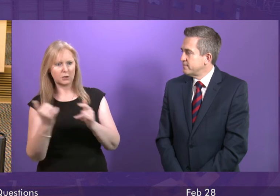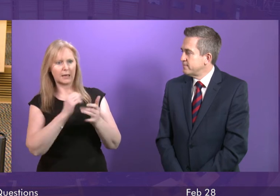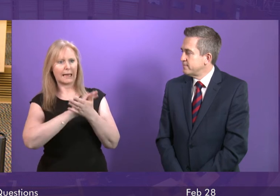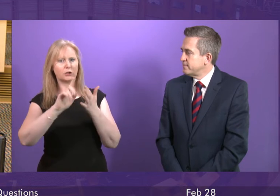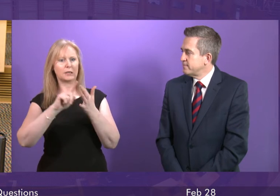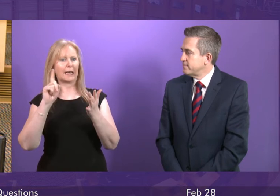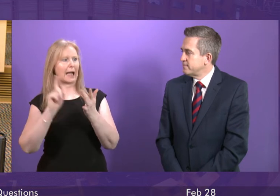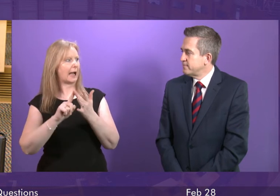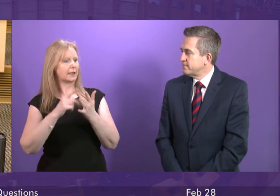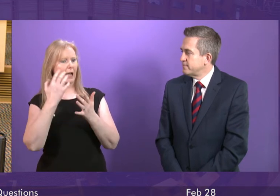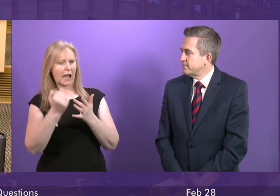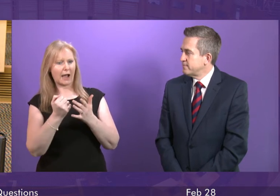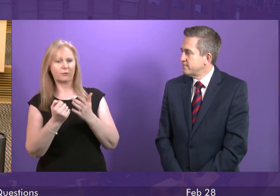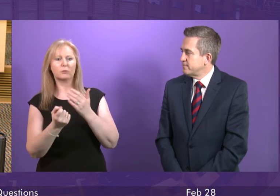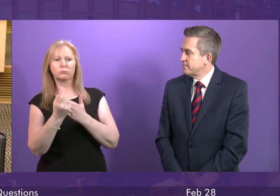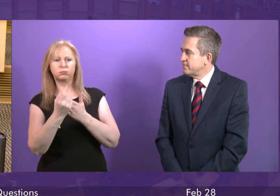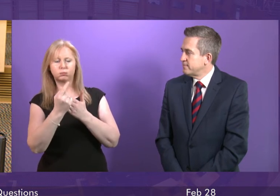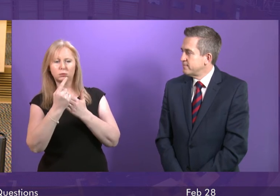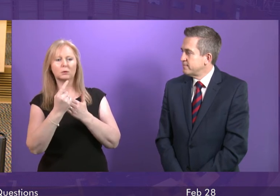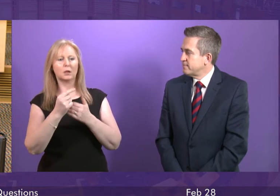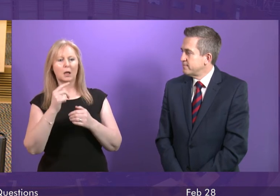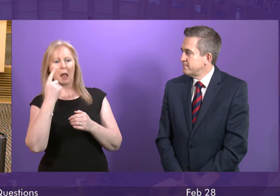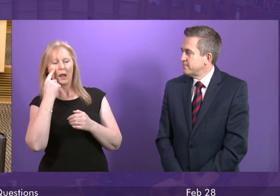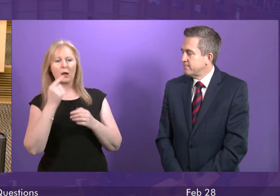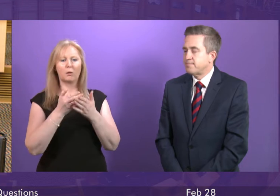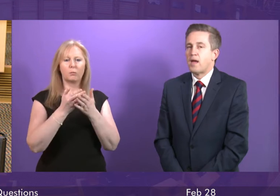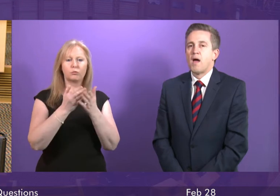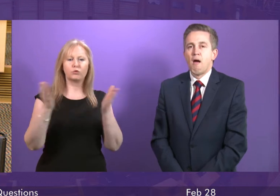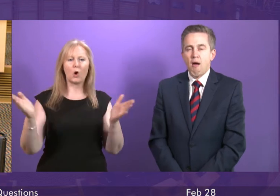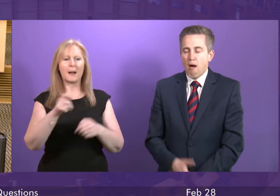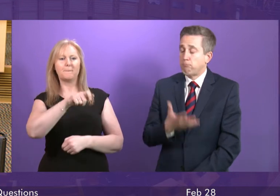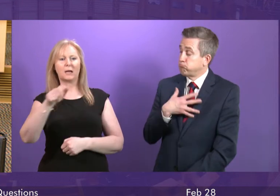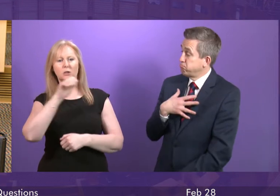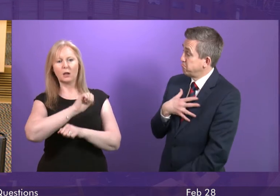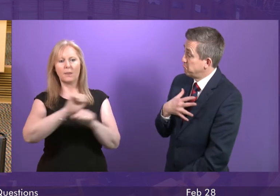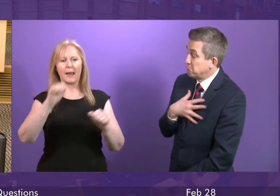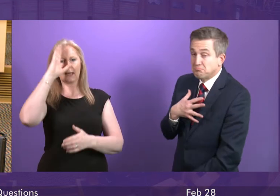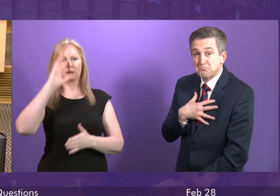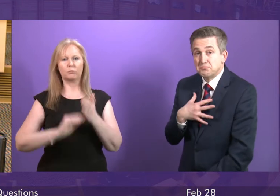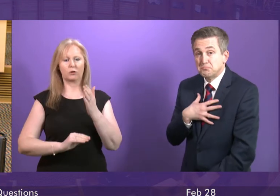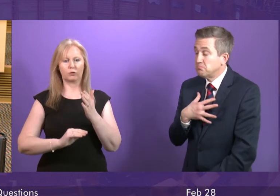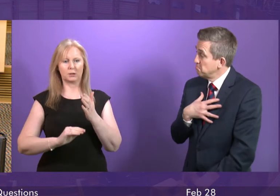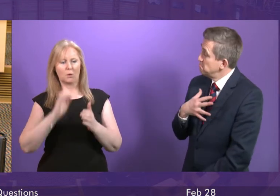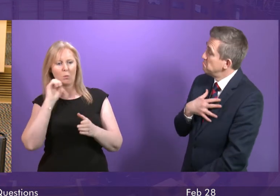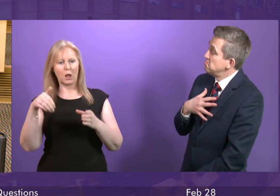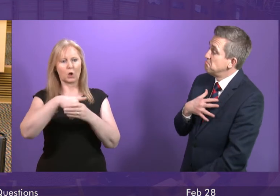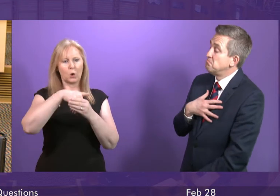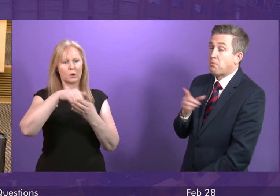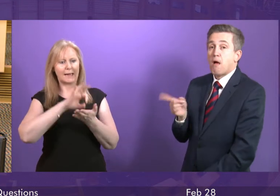thematic inspections, which look at the broader patient experience and will often include cleanliness and infection rates